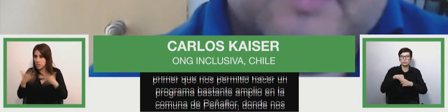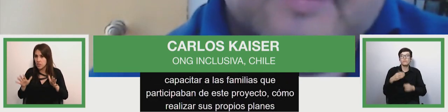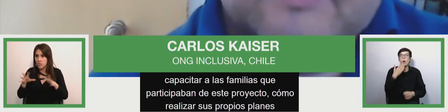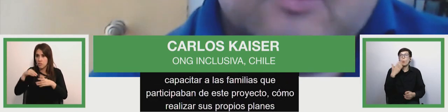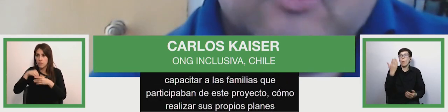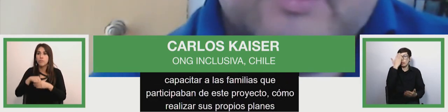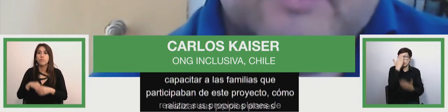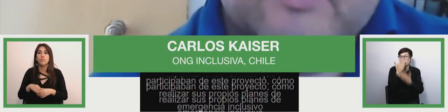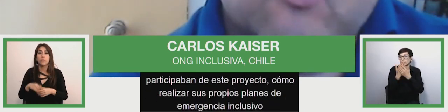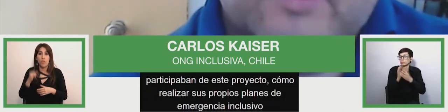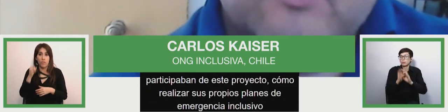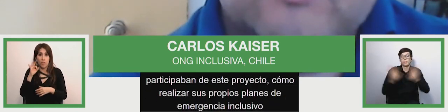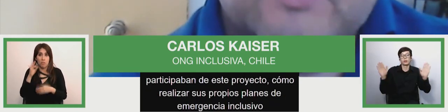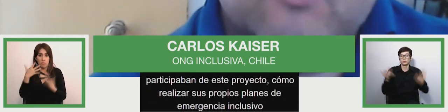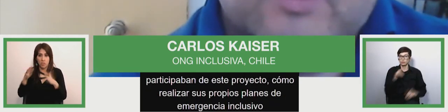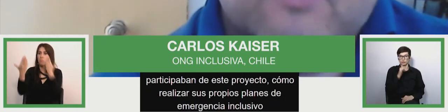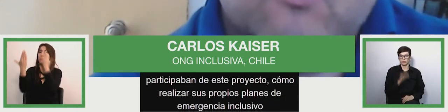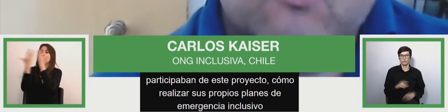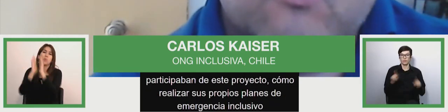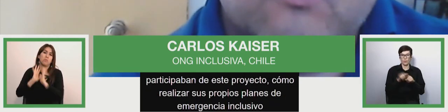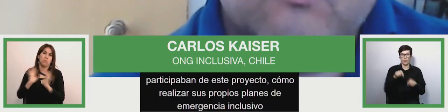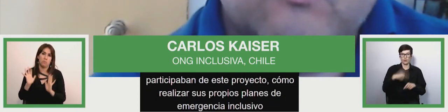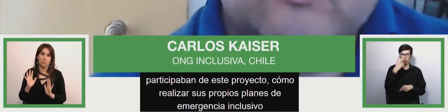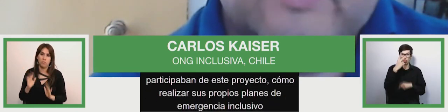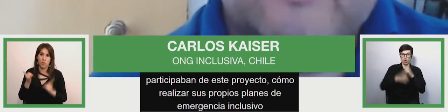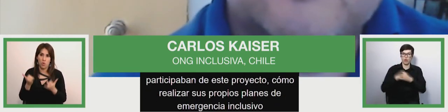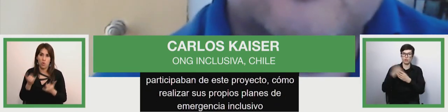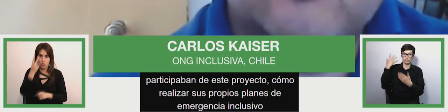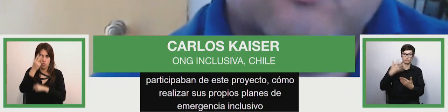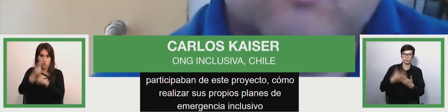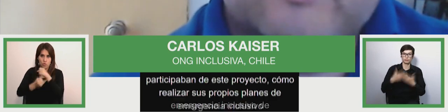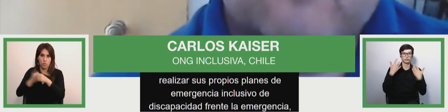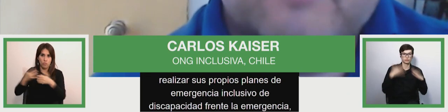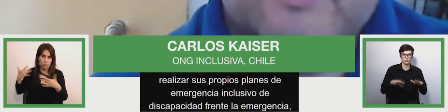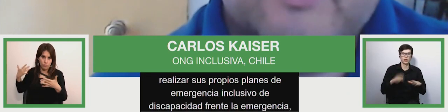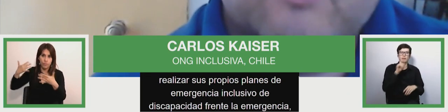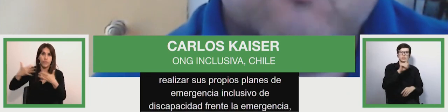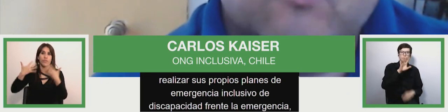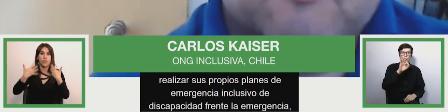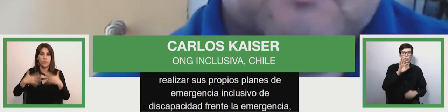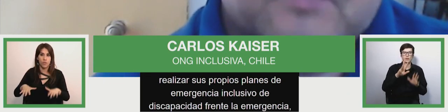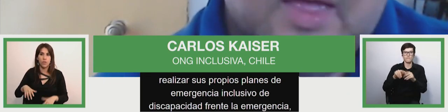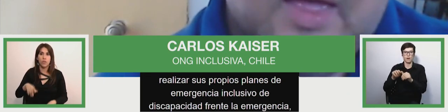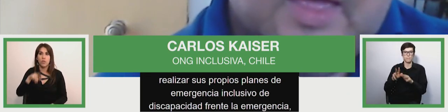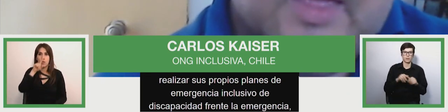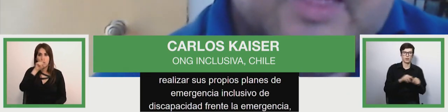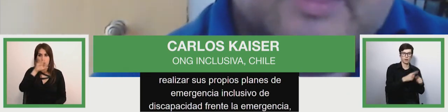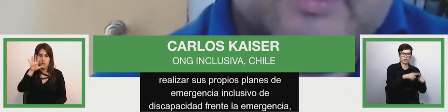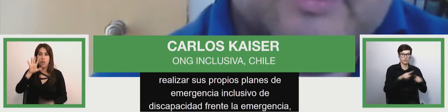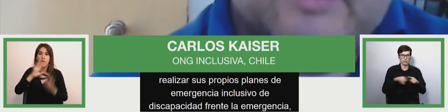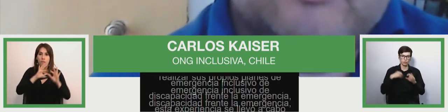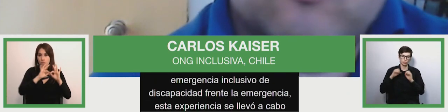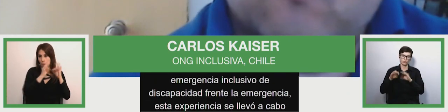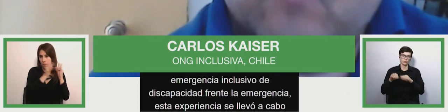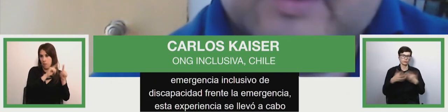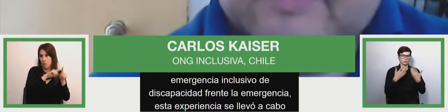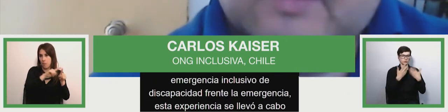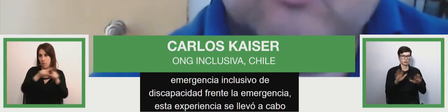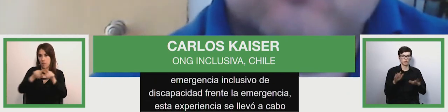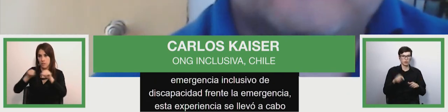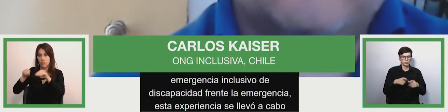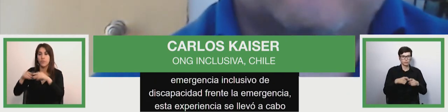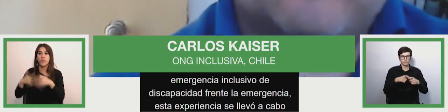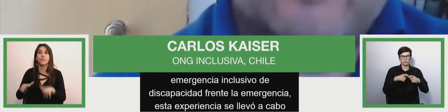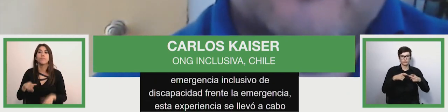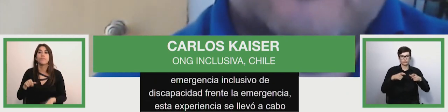who participated in the in the project in how to undertake their own inclusive emergency plans in regarding emergency